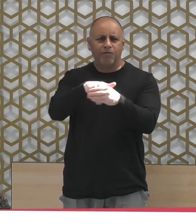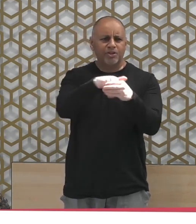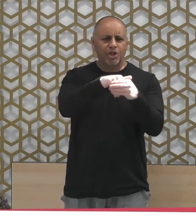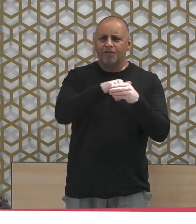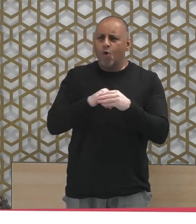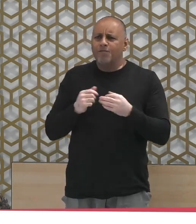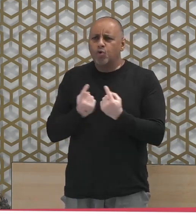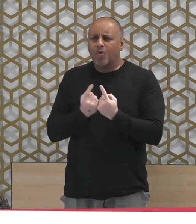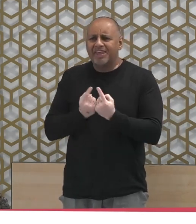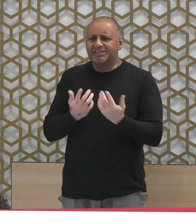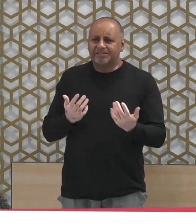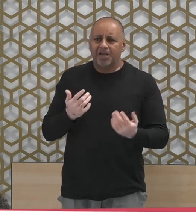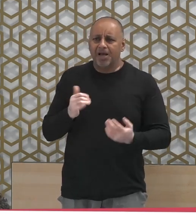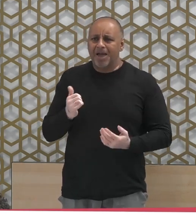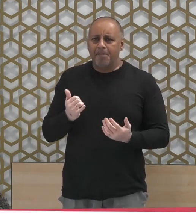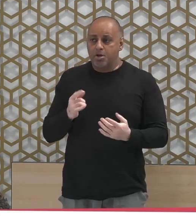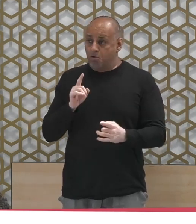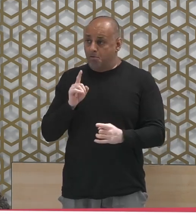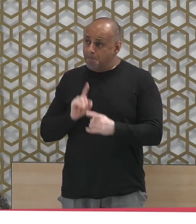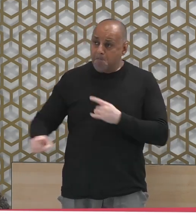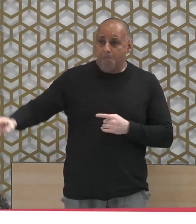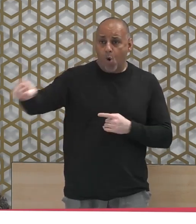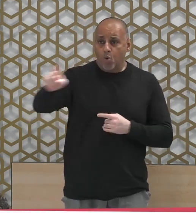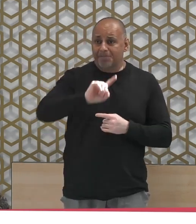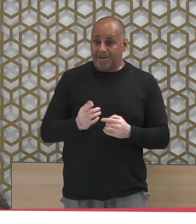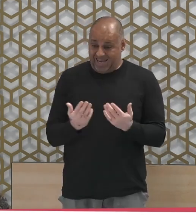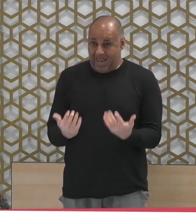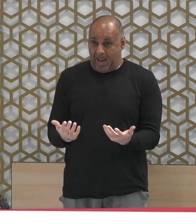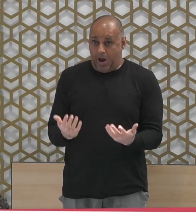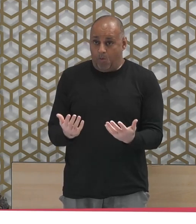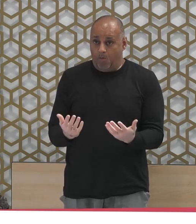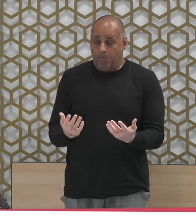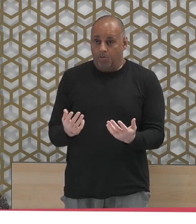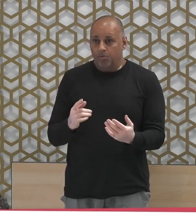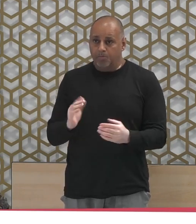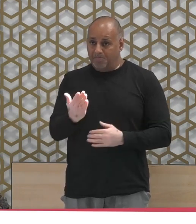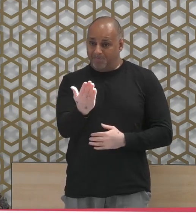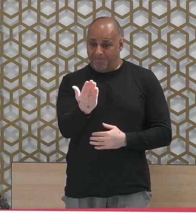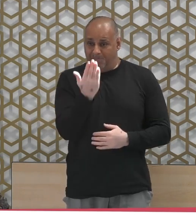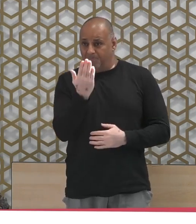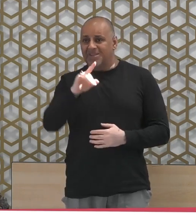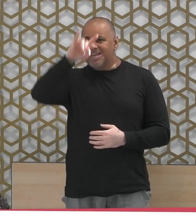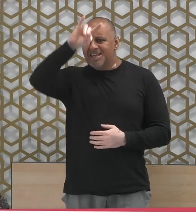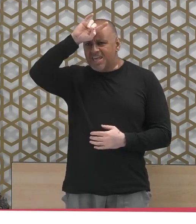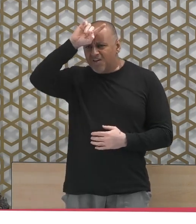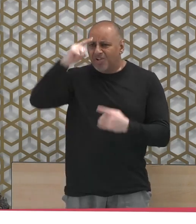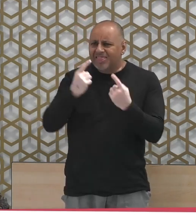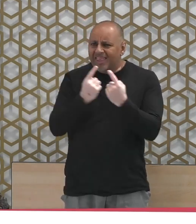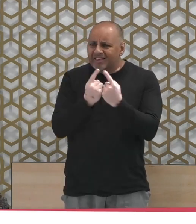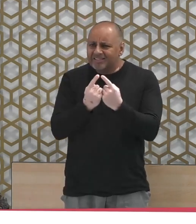The vast majority of maybe what we are exposed to is evil, is wrongdoing.